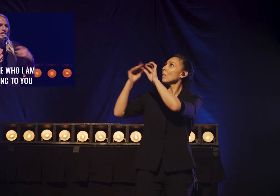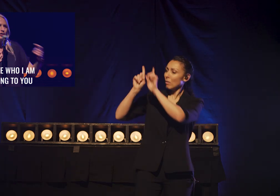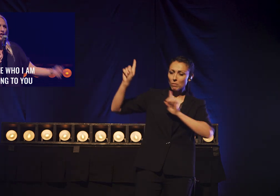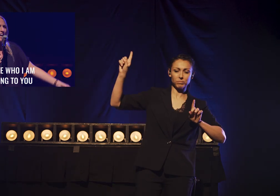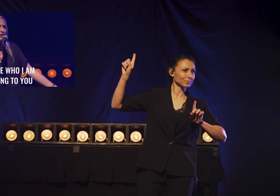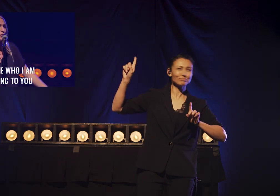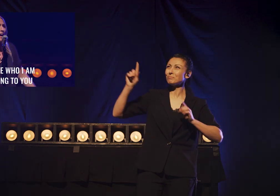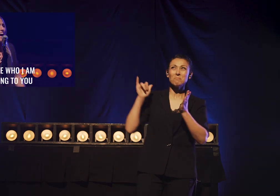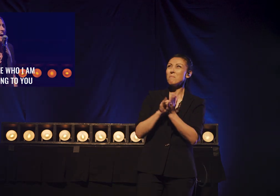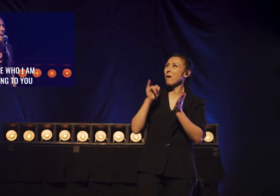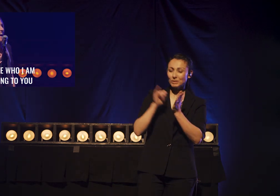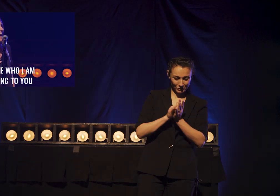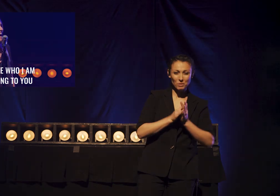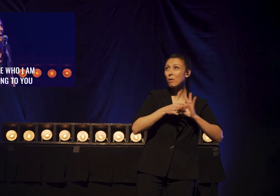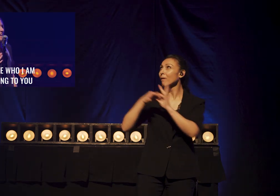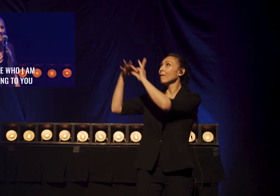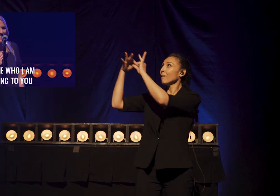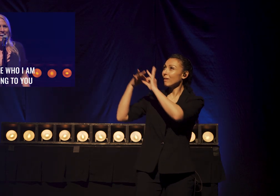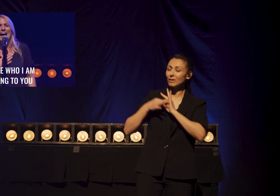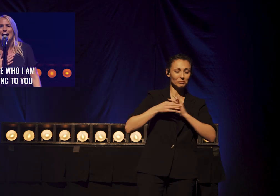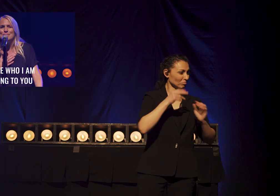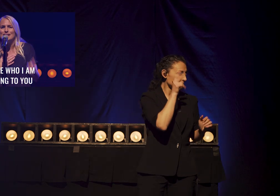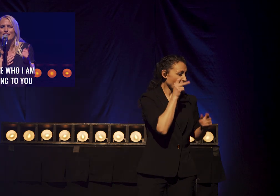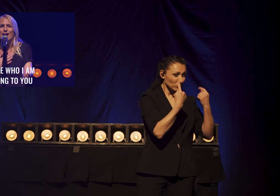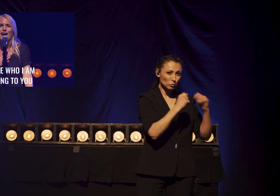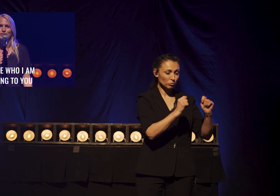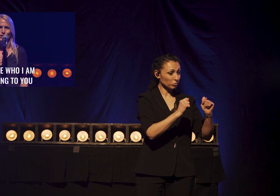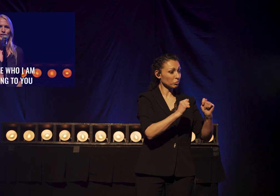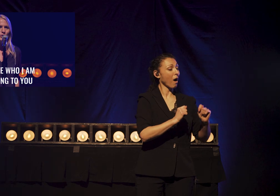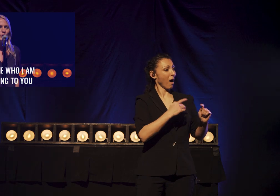Change who I am. I belong to you.